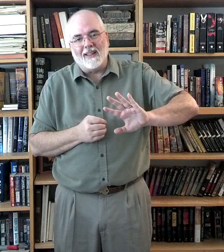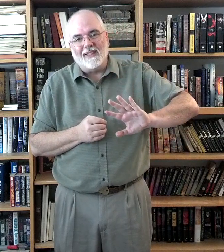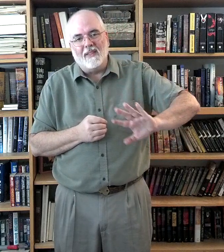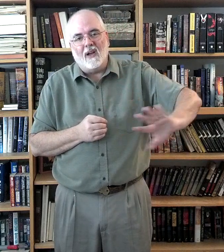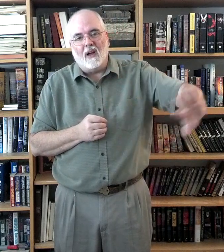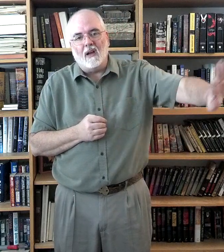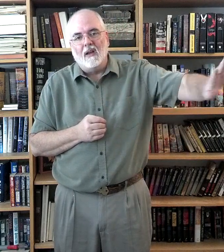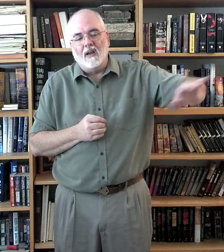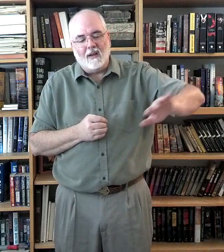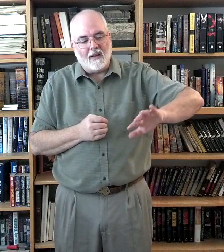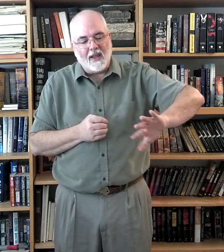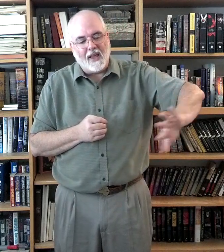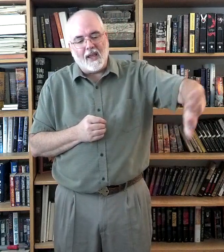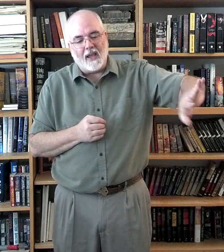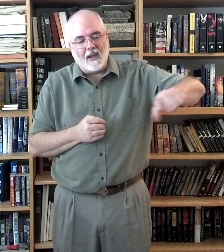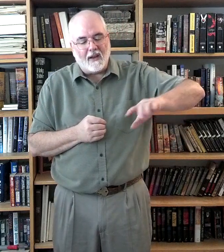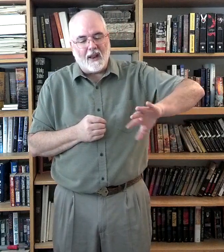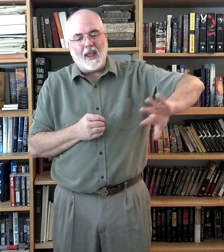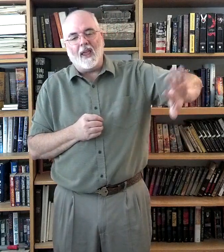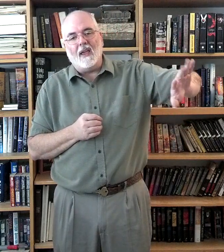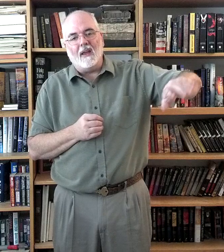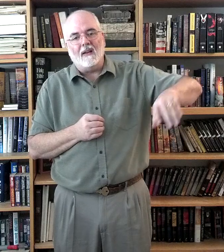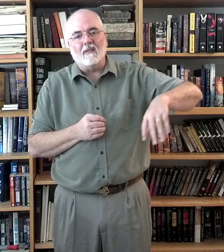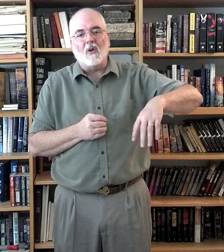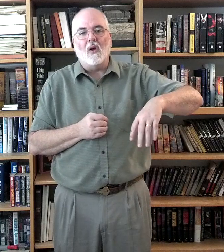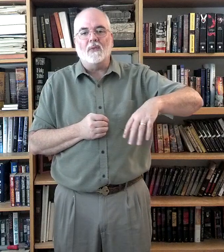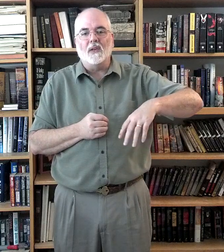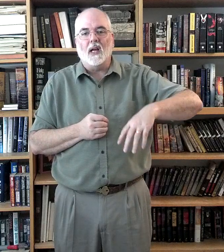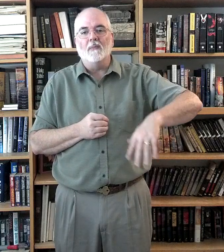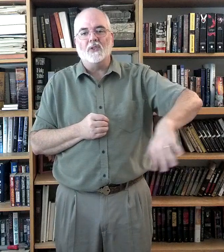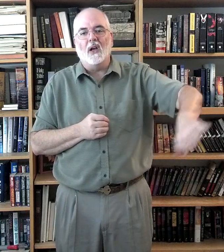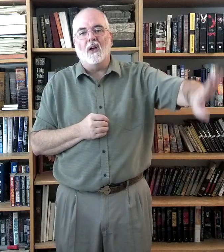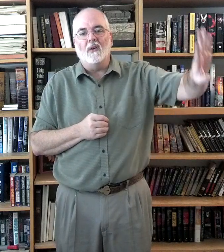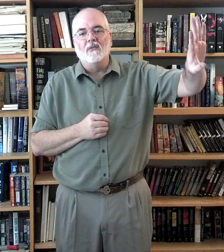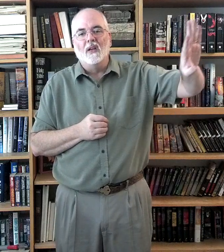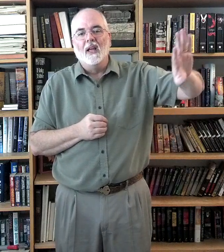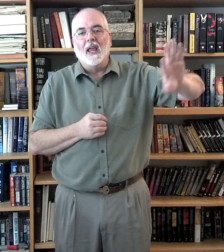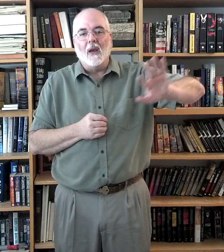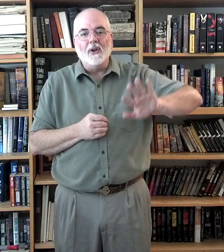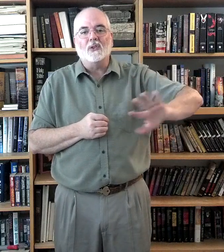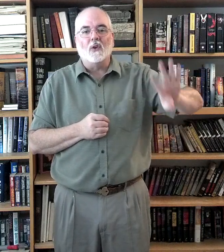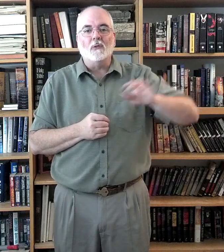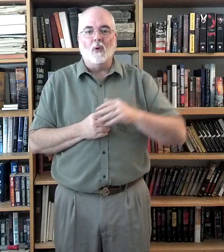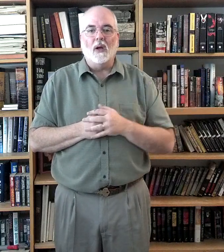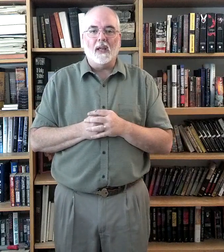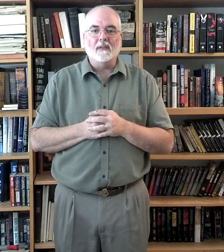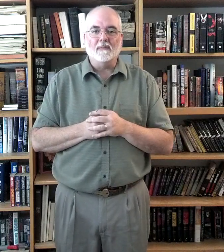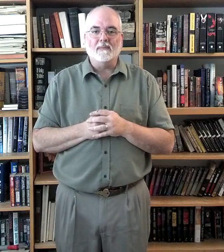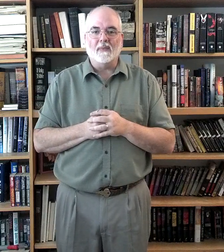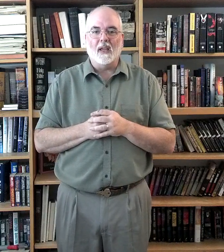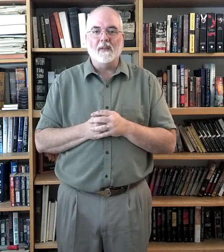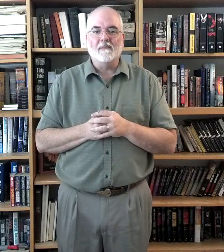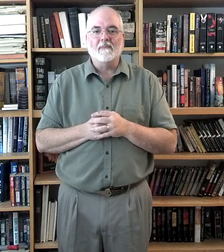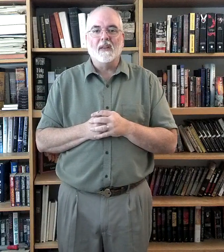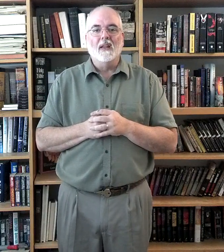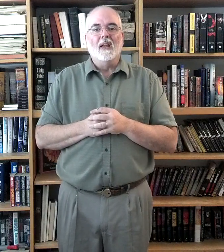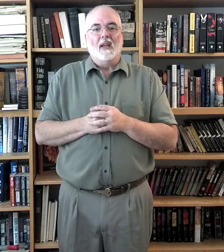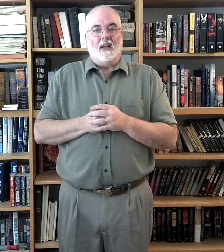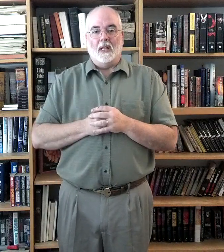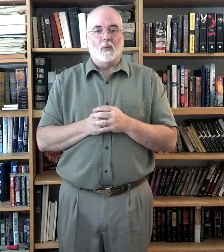the, and a, and an, oftentimes of, and we just throw them away. Okay? And that's what